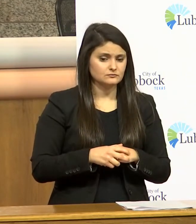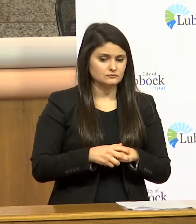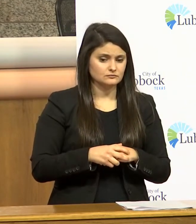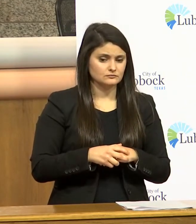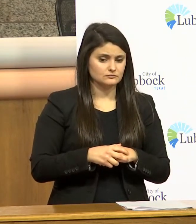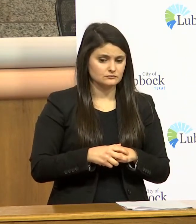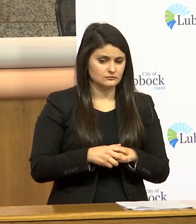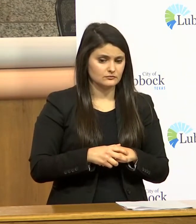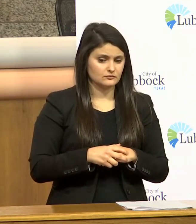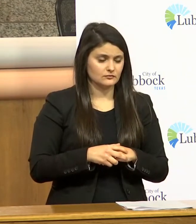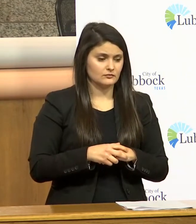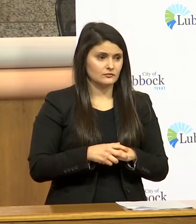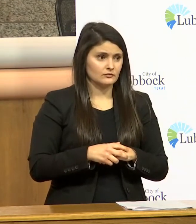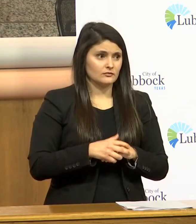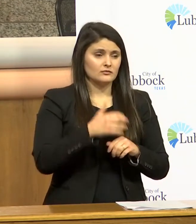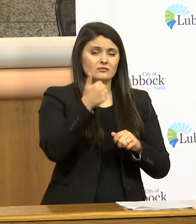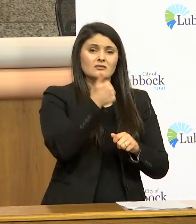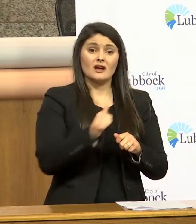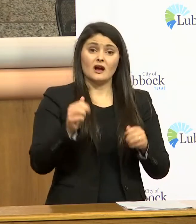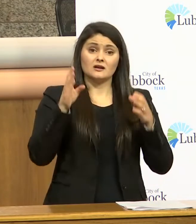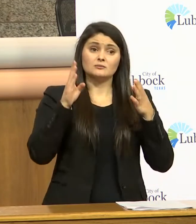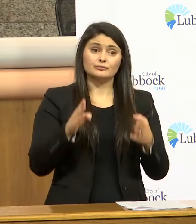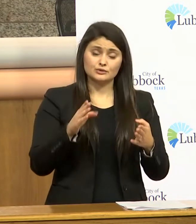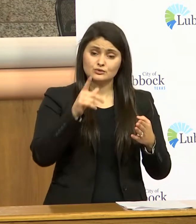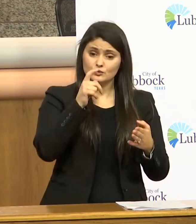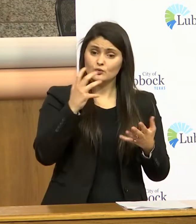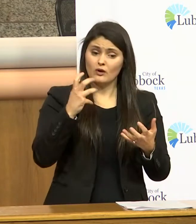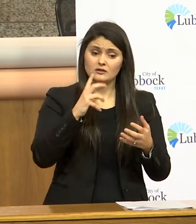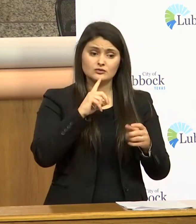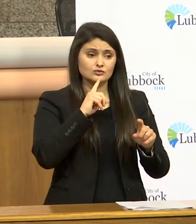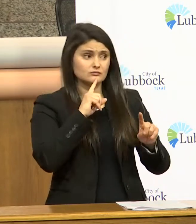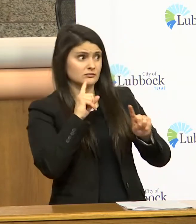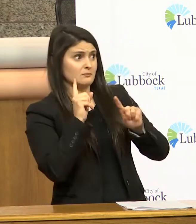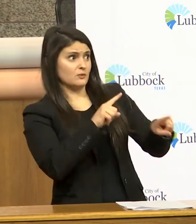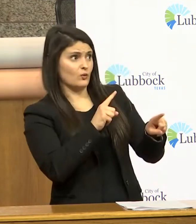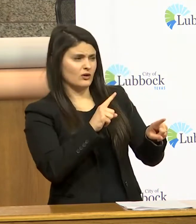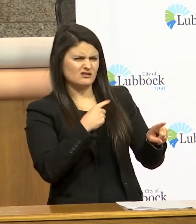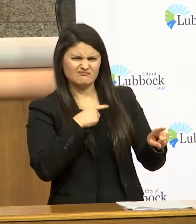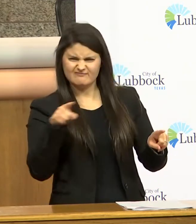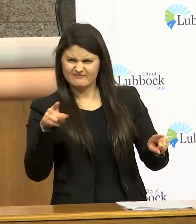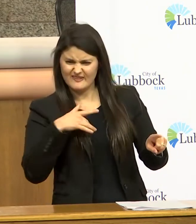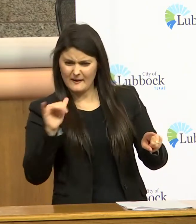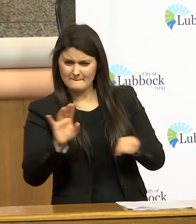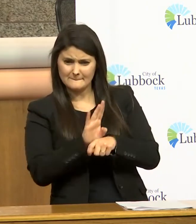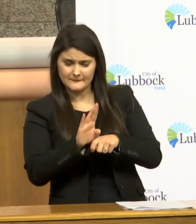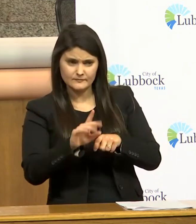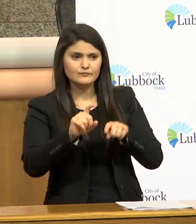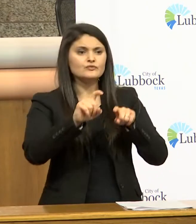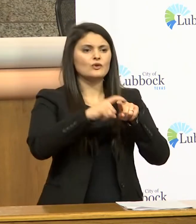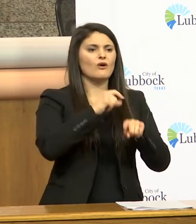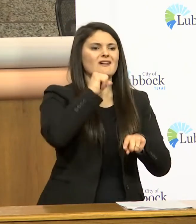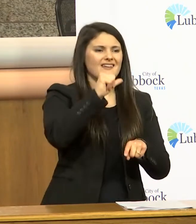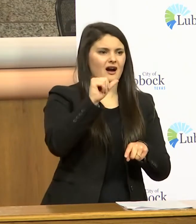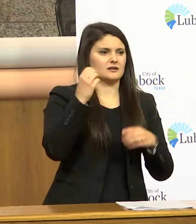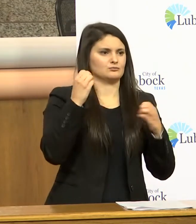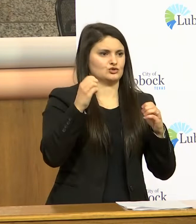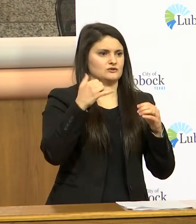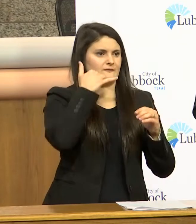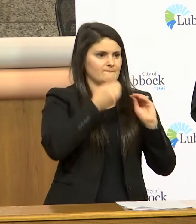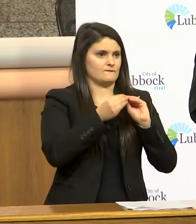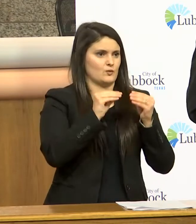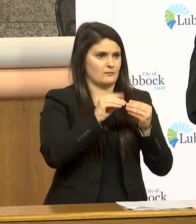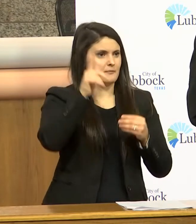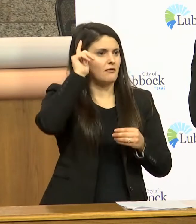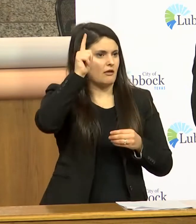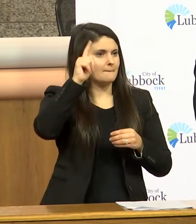anybody that does wish to report to us i want you to call the non-emergency line at the